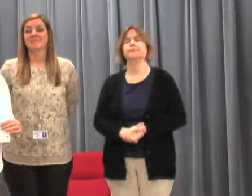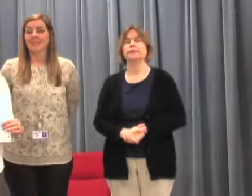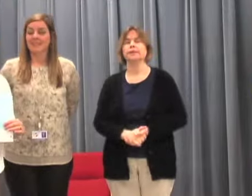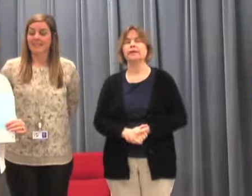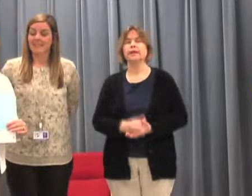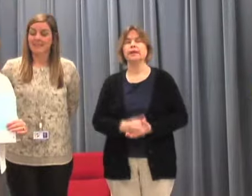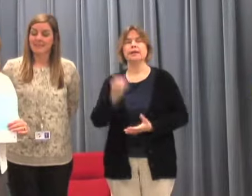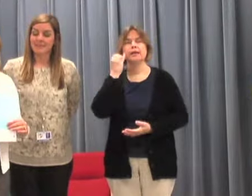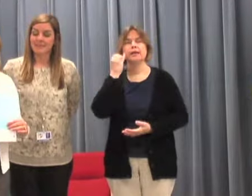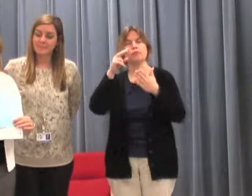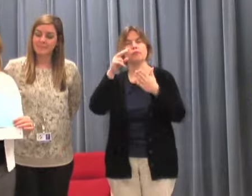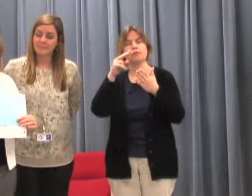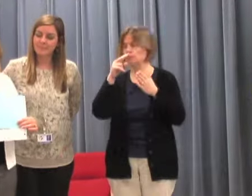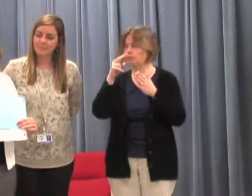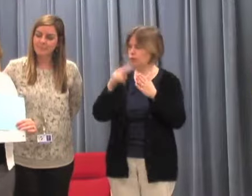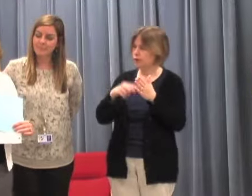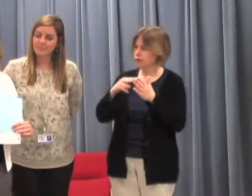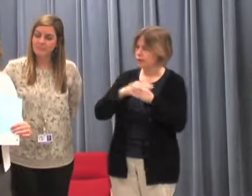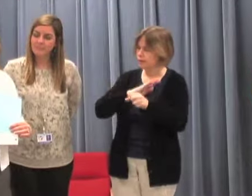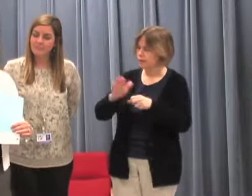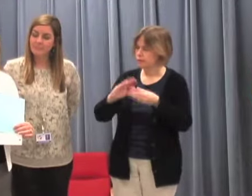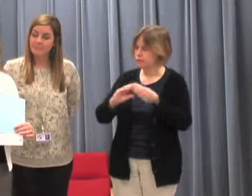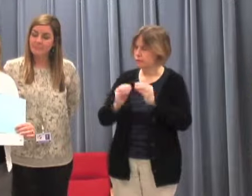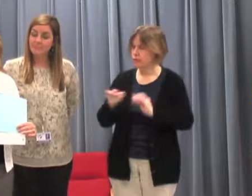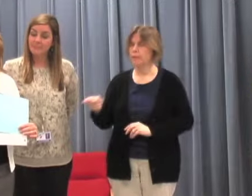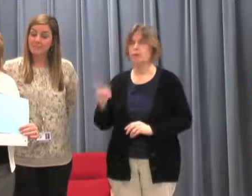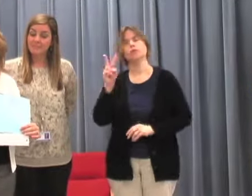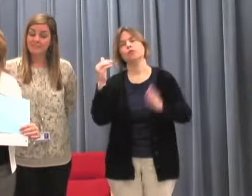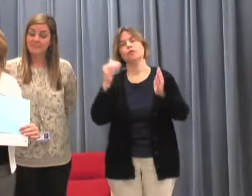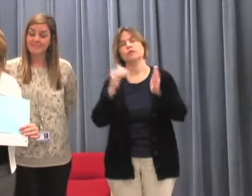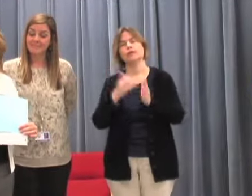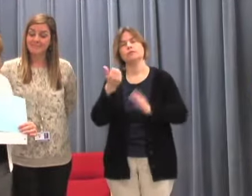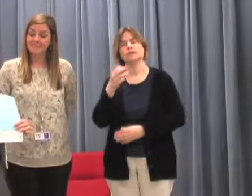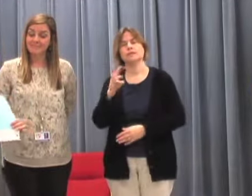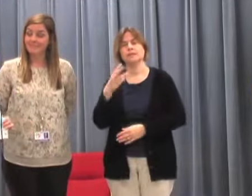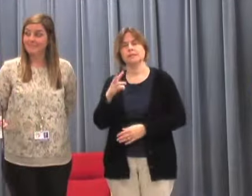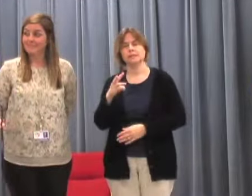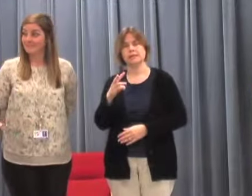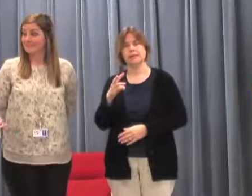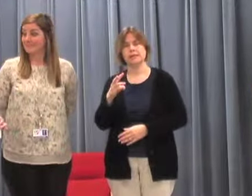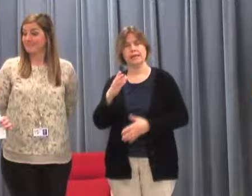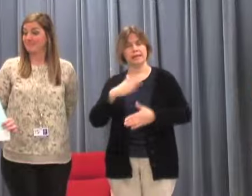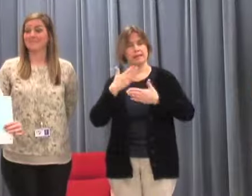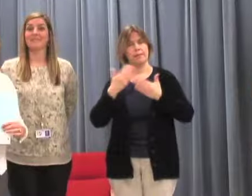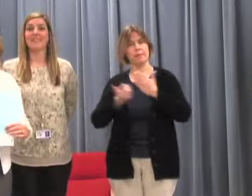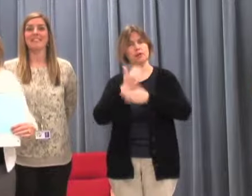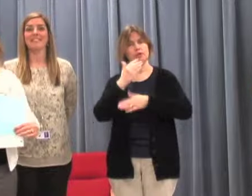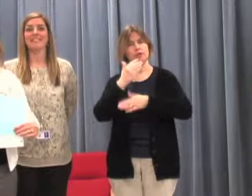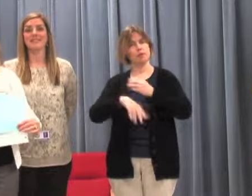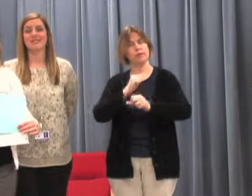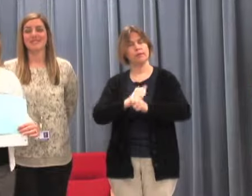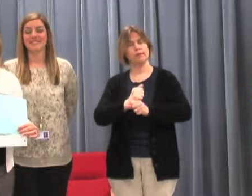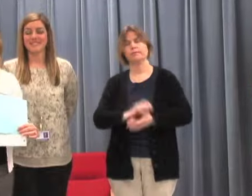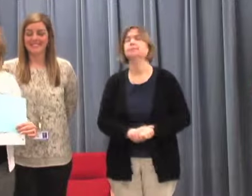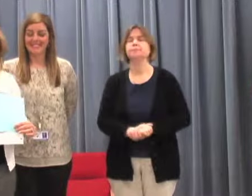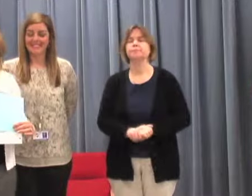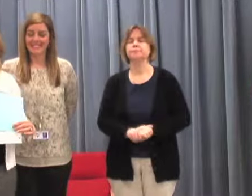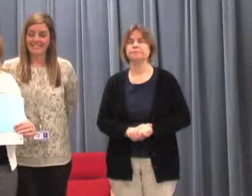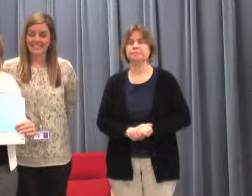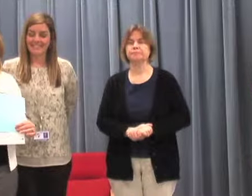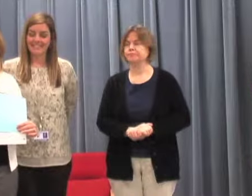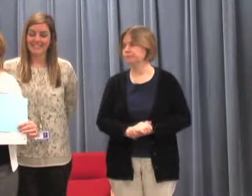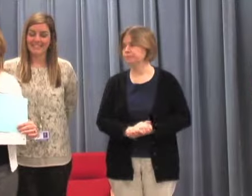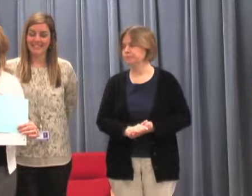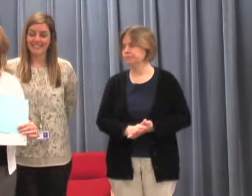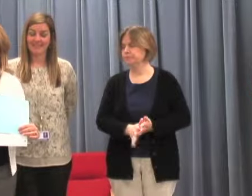read them as a full number, 2016, it's our happy new year. So I did